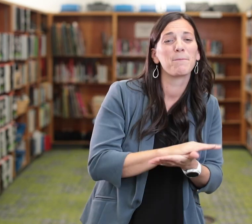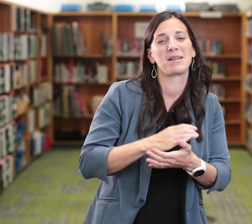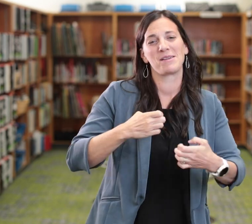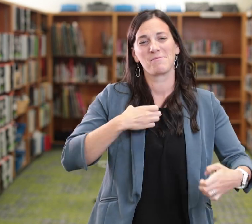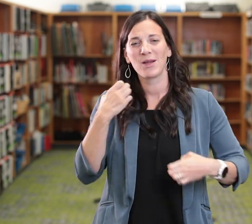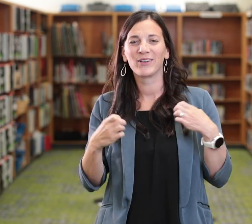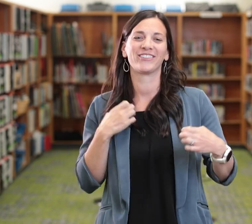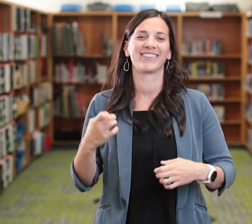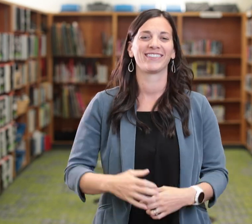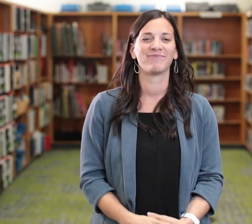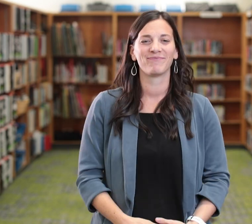and emotionally.